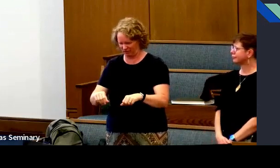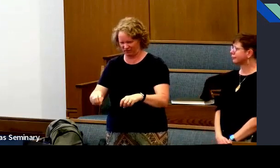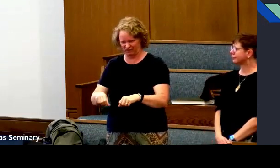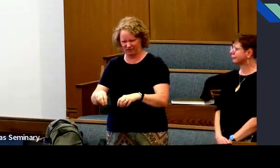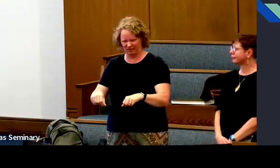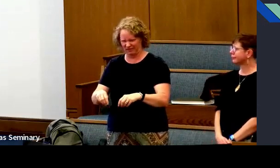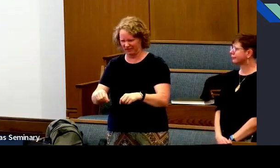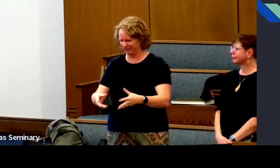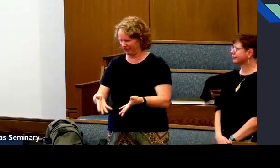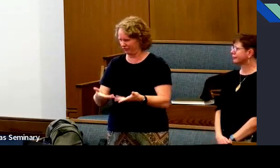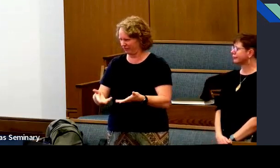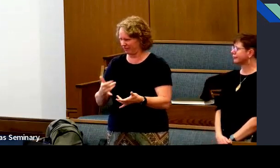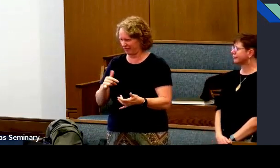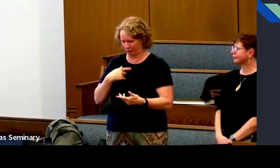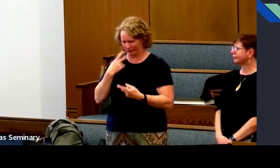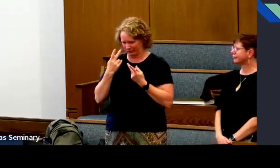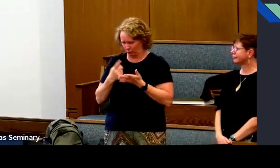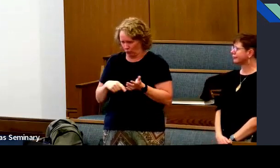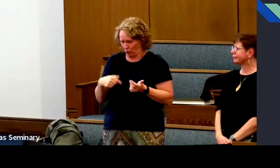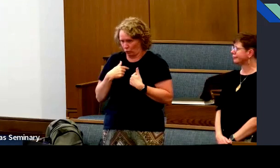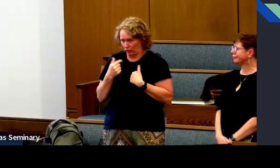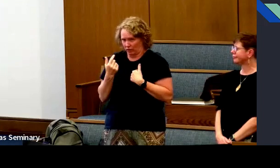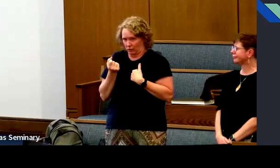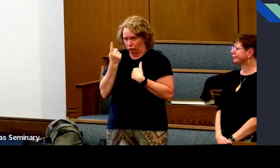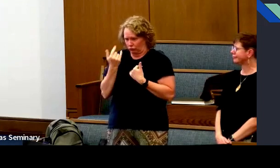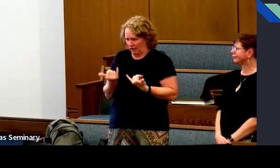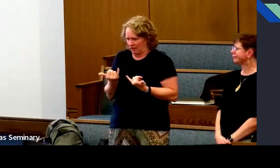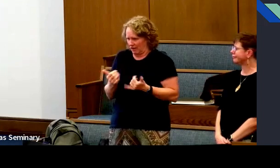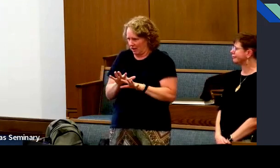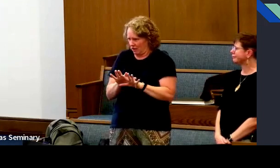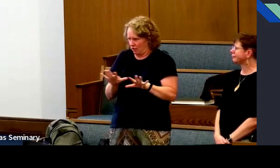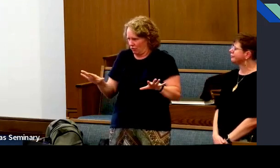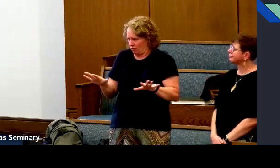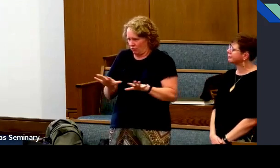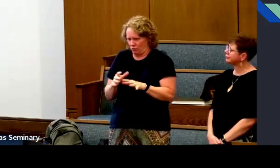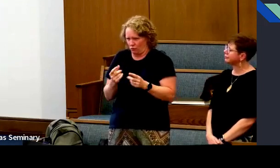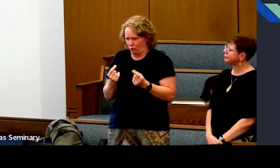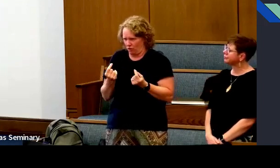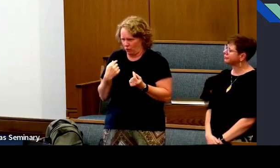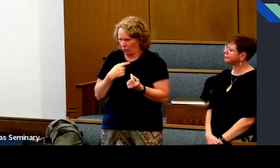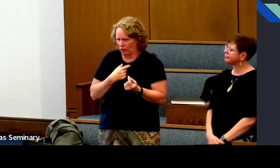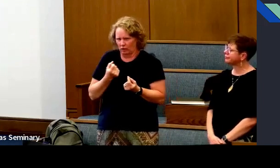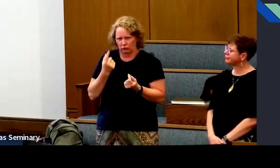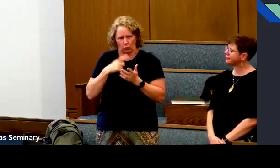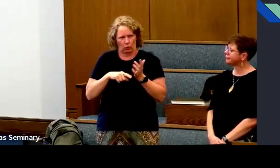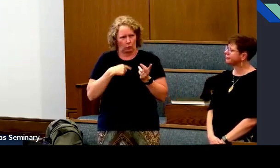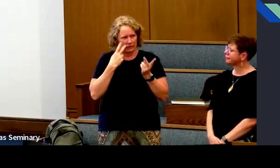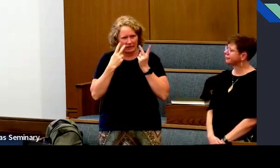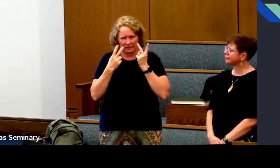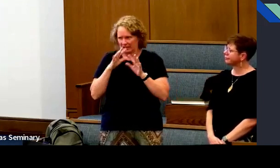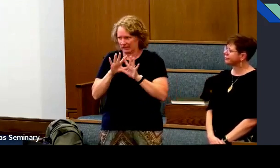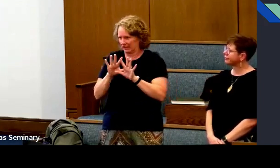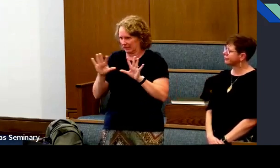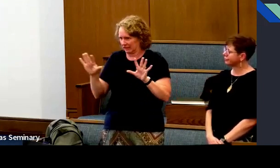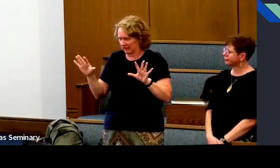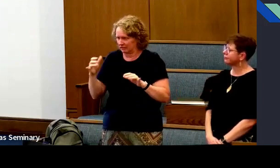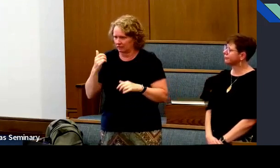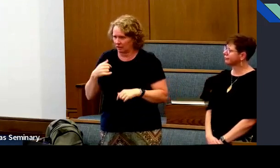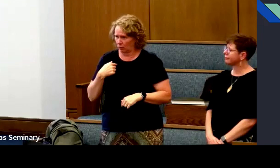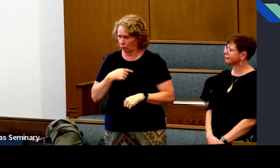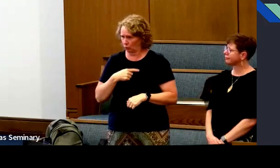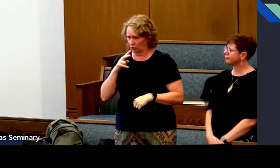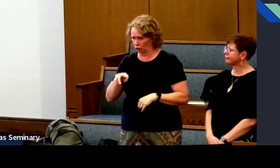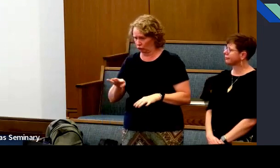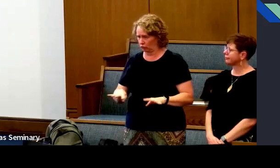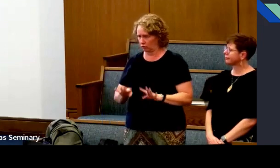We're down here on the earth in the small minutia of everything that's going on. And we don't